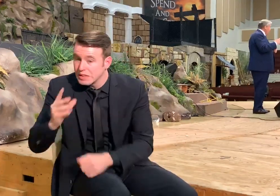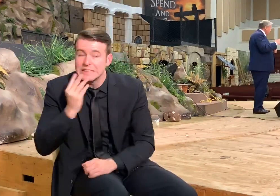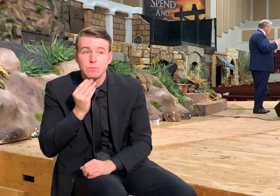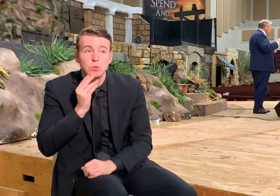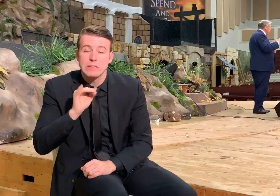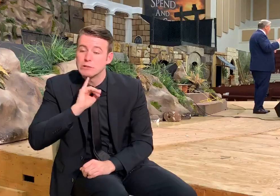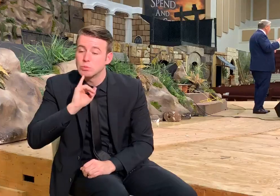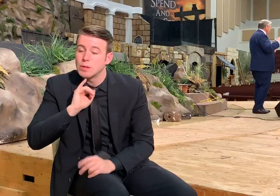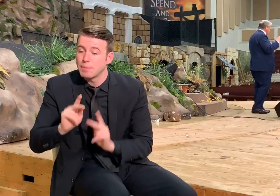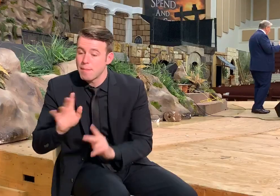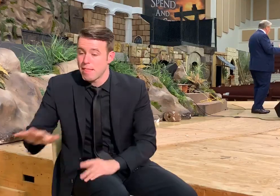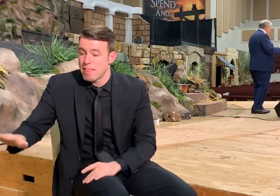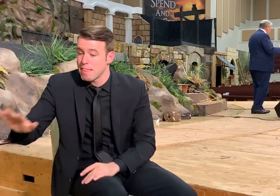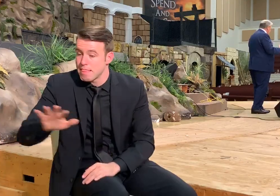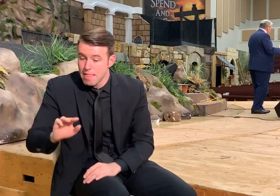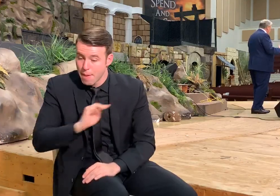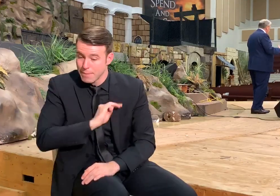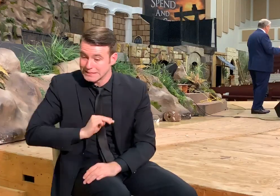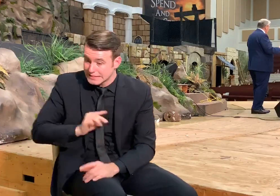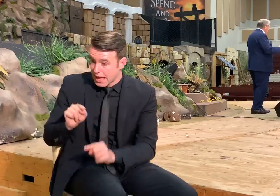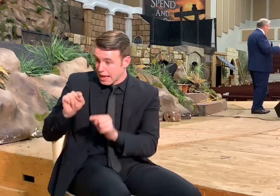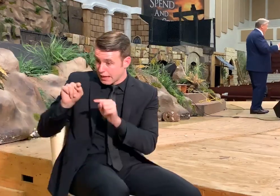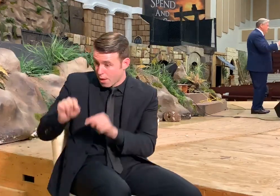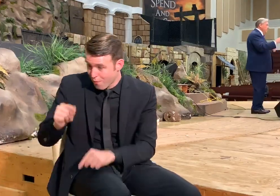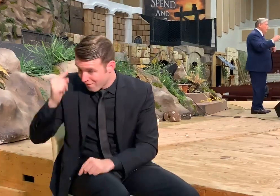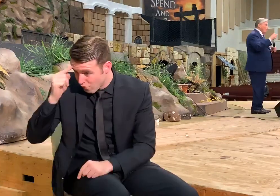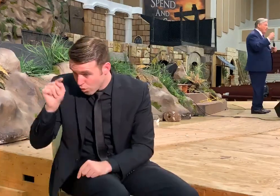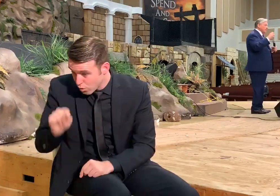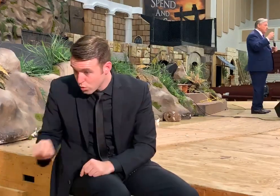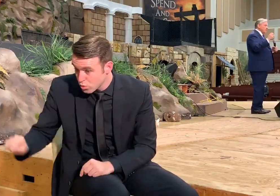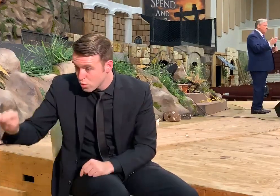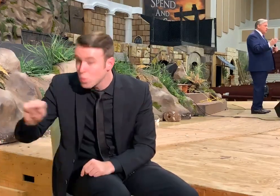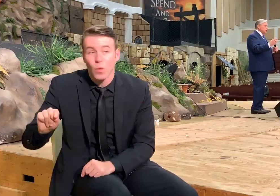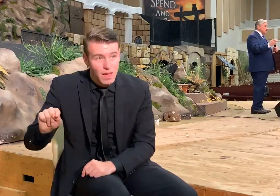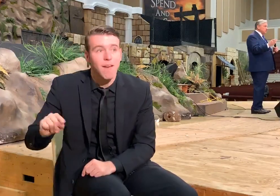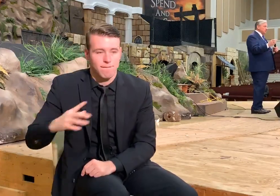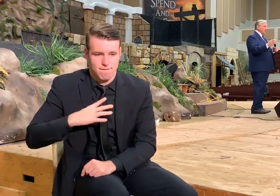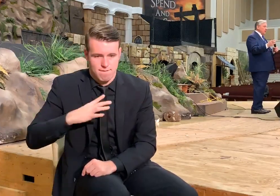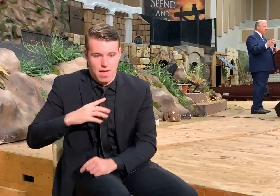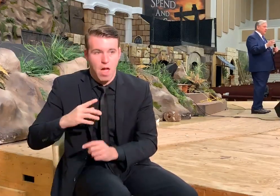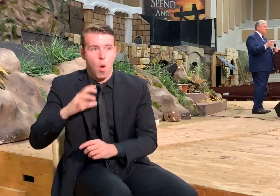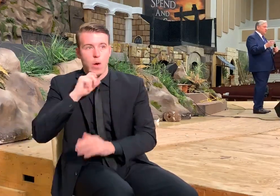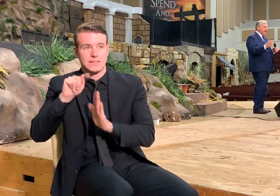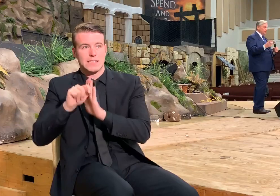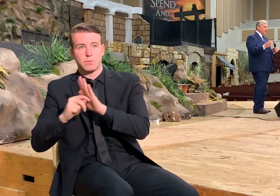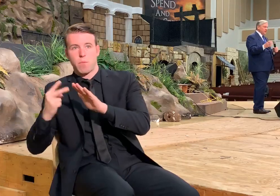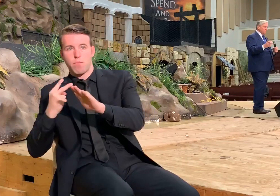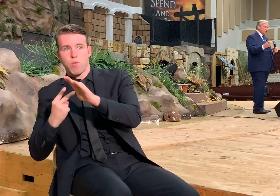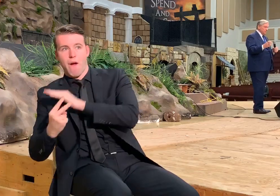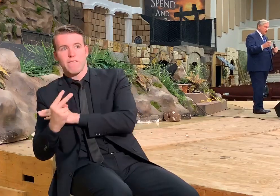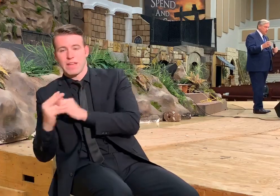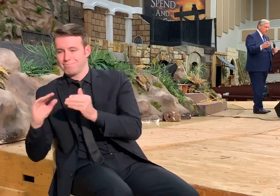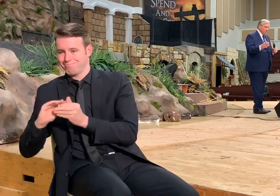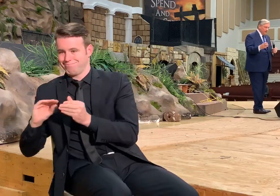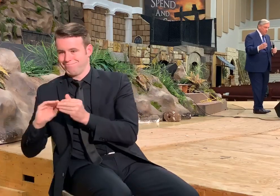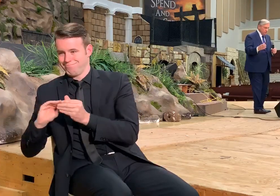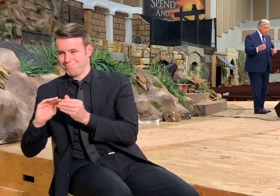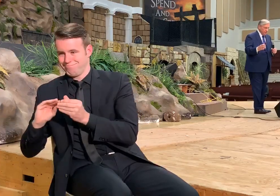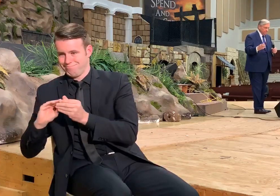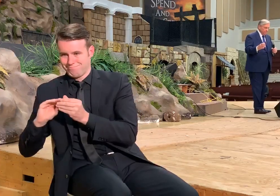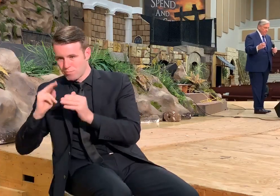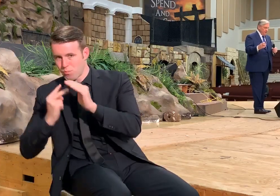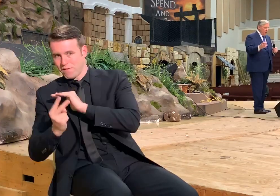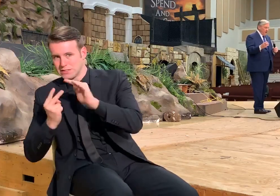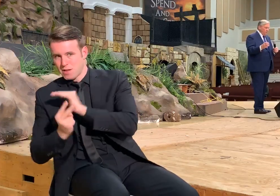which the Messiah came. And when Jesus sat on the hillside at the end of his ministry above